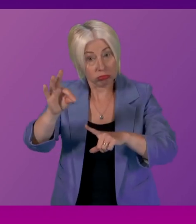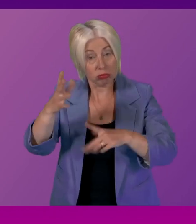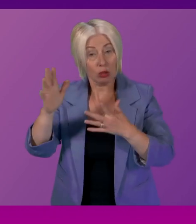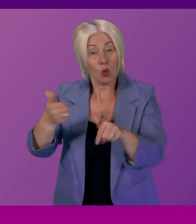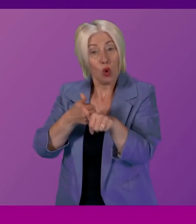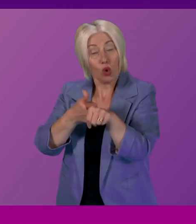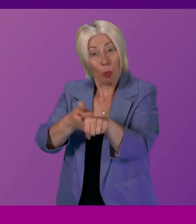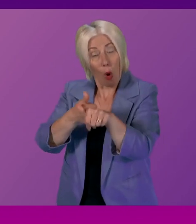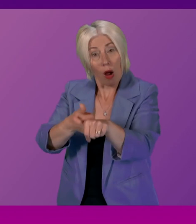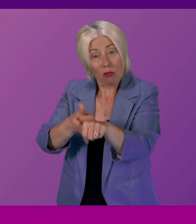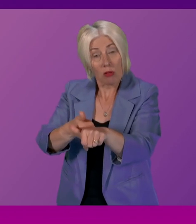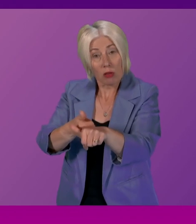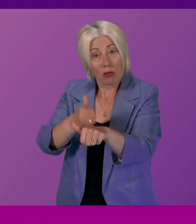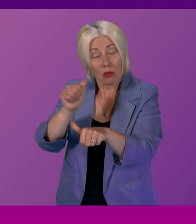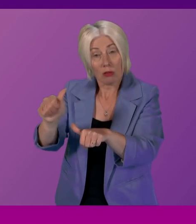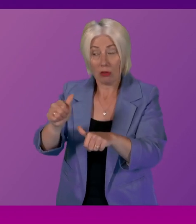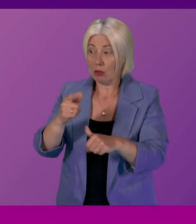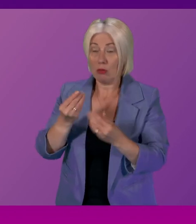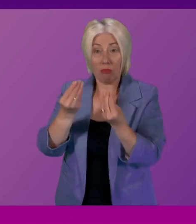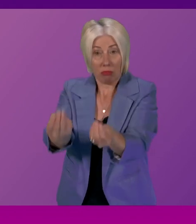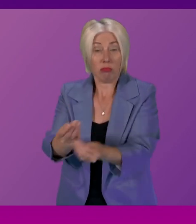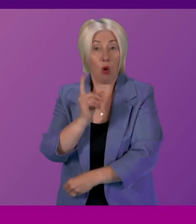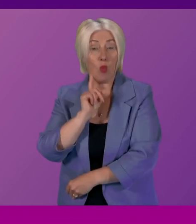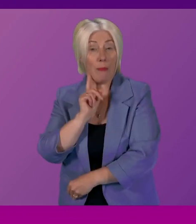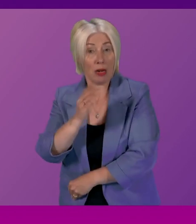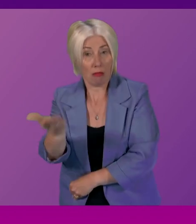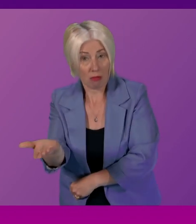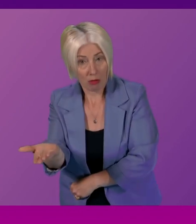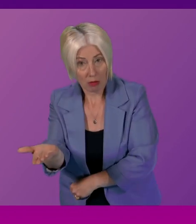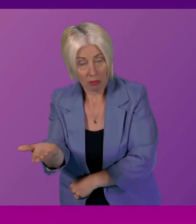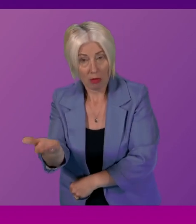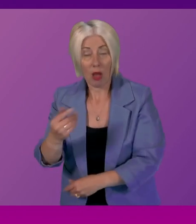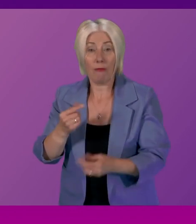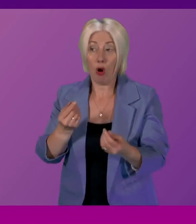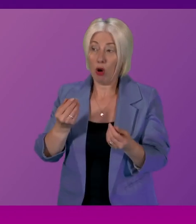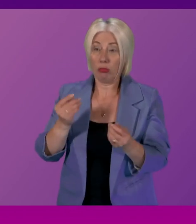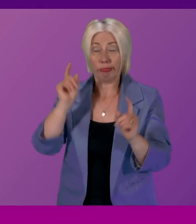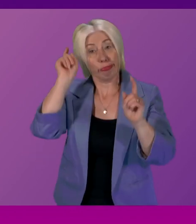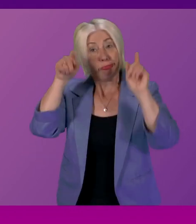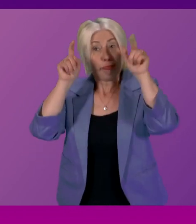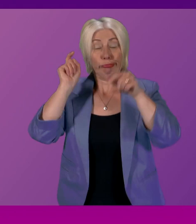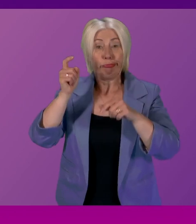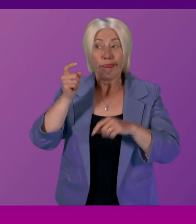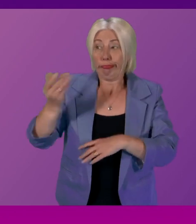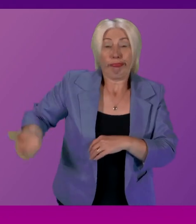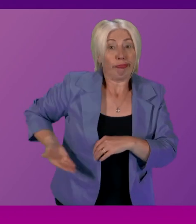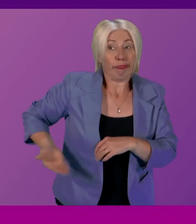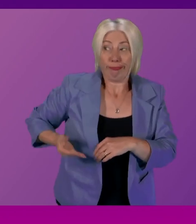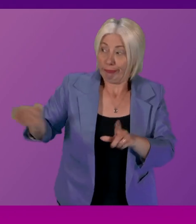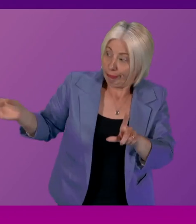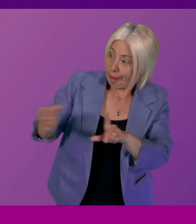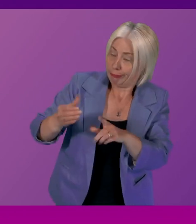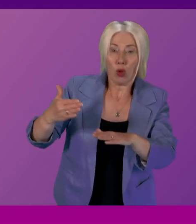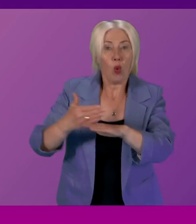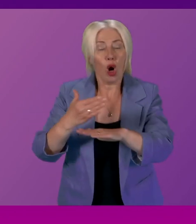that we're offering able to offer women in entrepreneurship and to work and it's